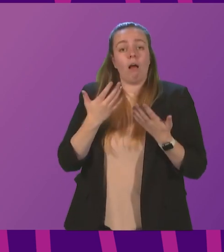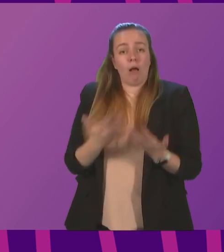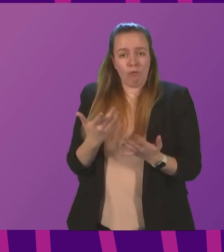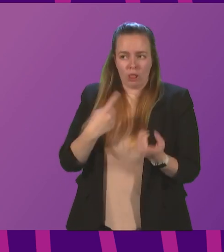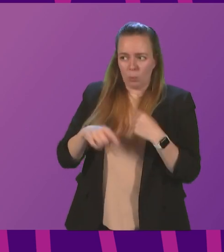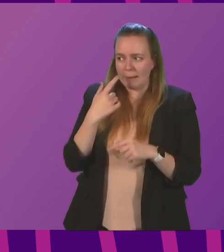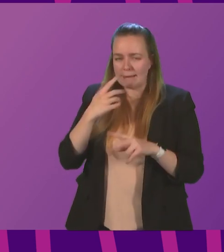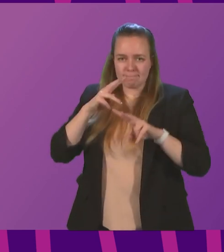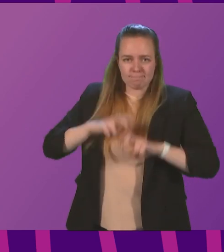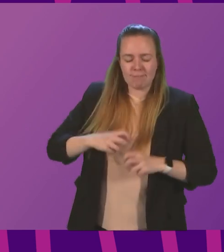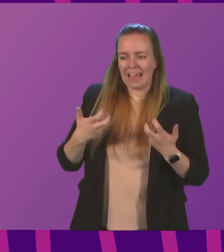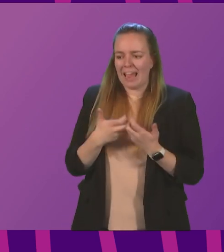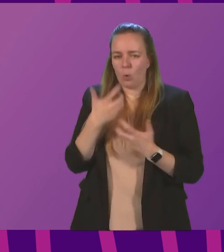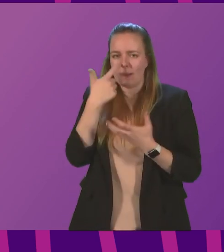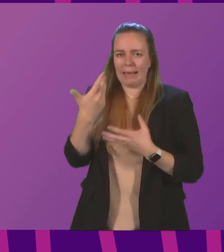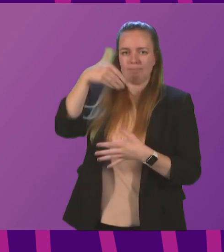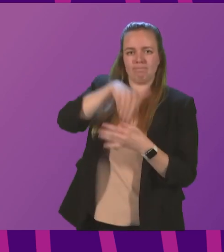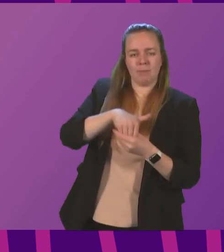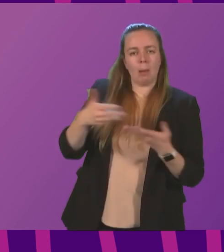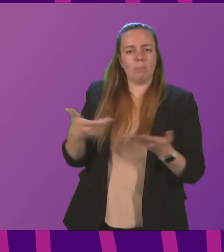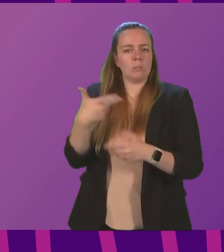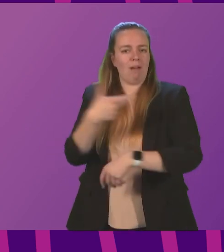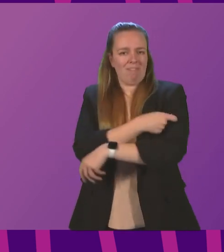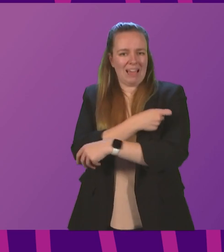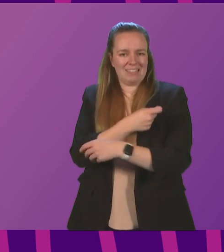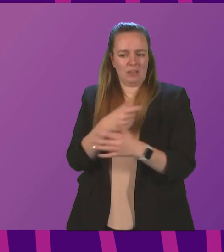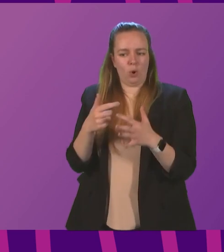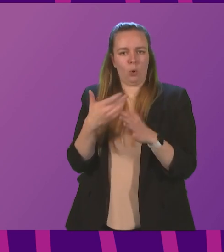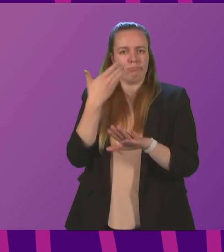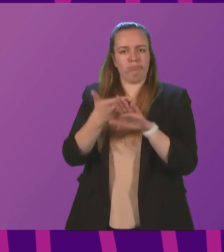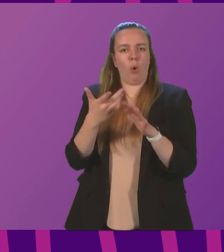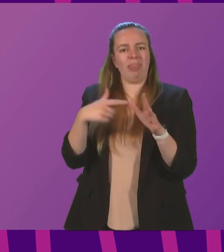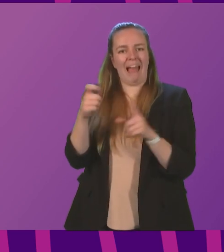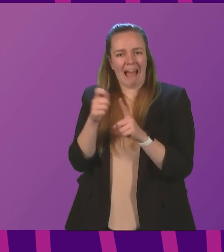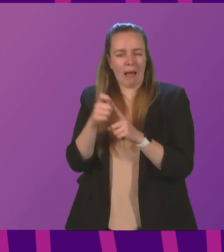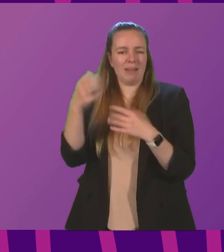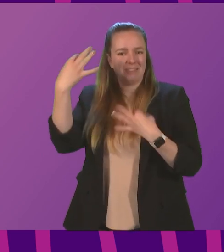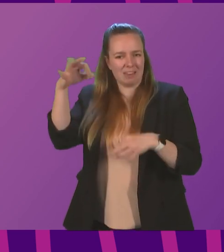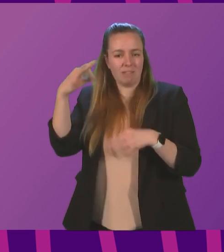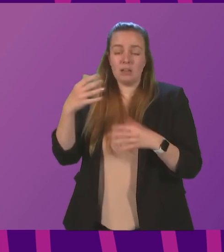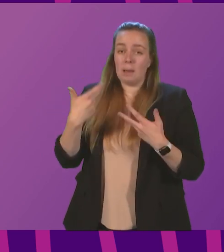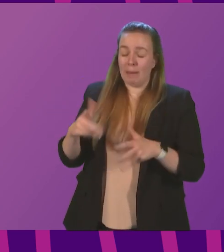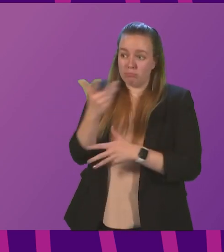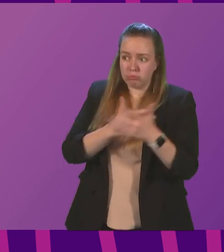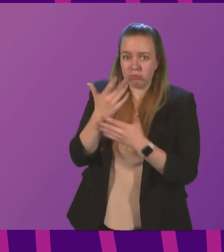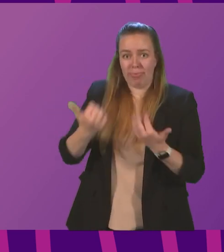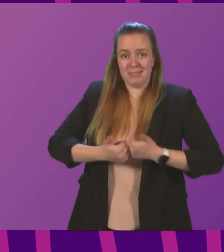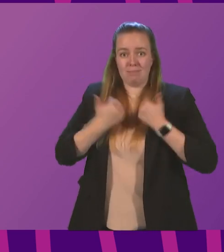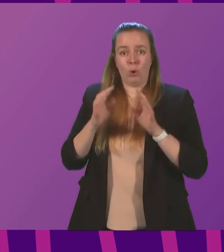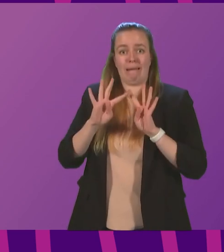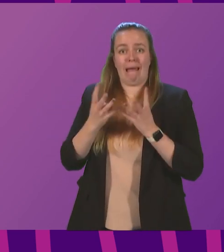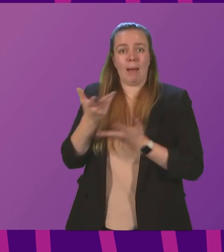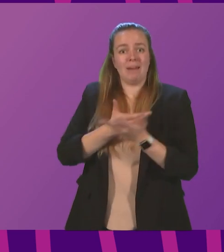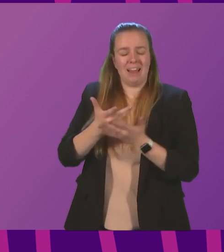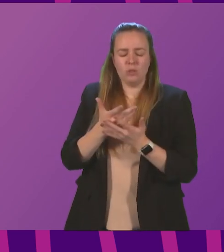looking at how we incorporate booster vaccinations into the app and the vaccine certificate. Indeed, it is an issue we discussed at Cabinet this morning.